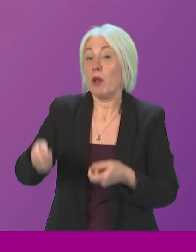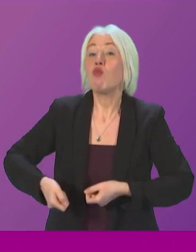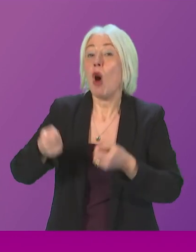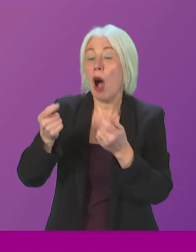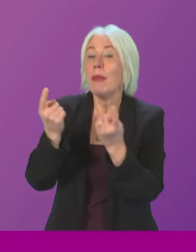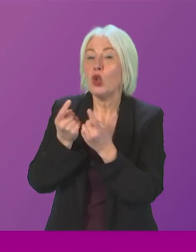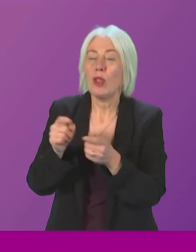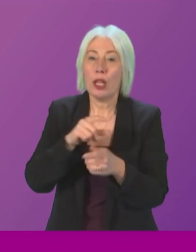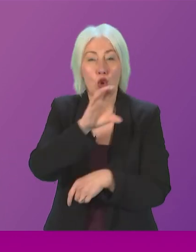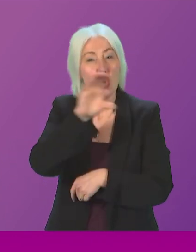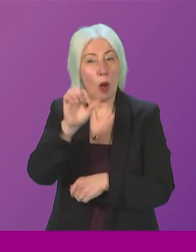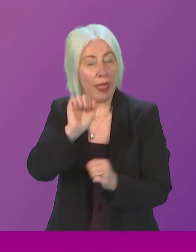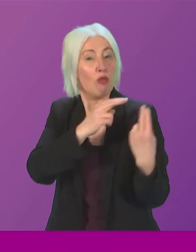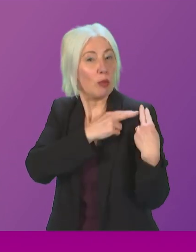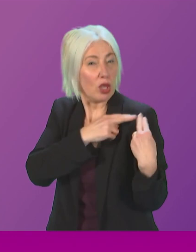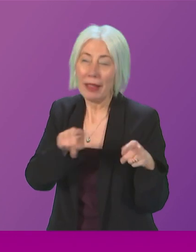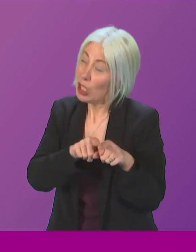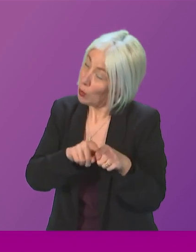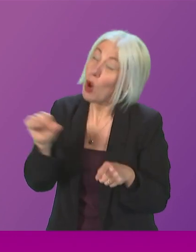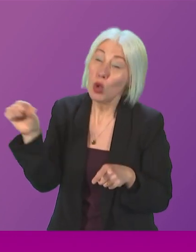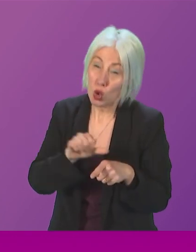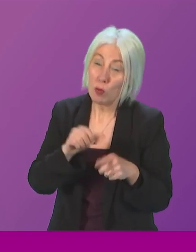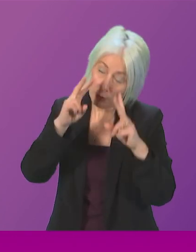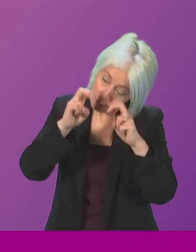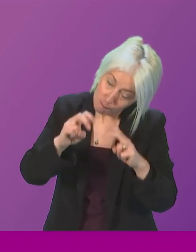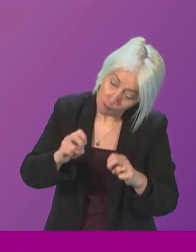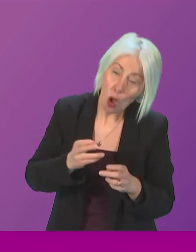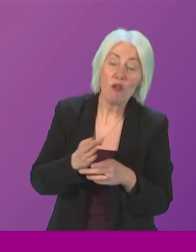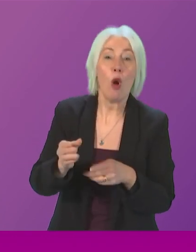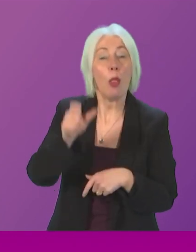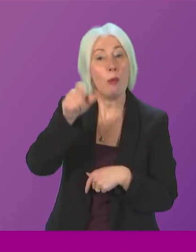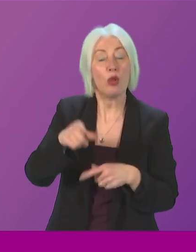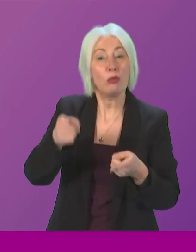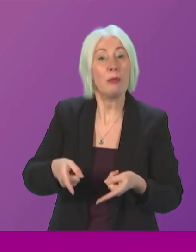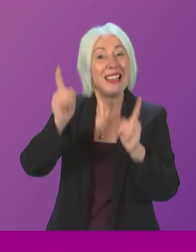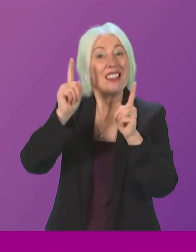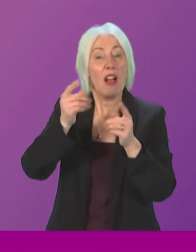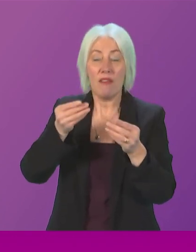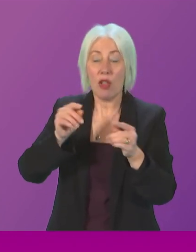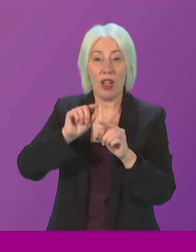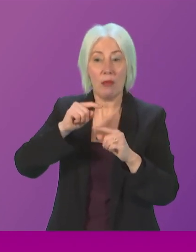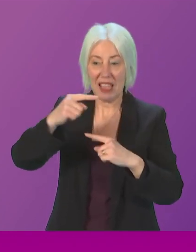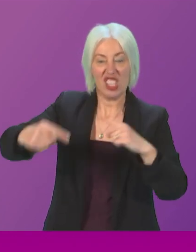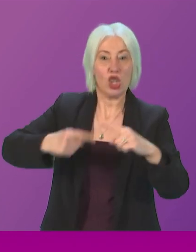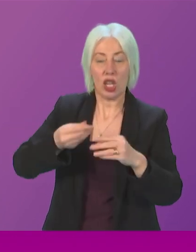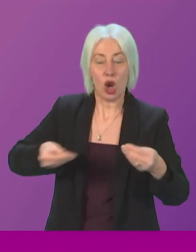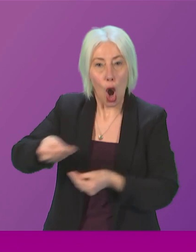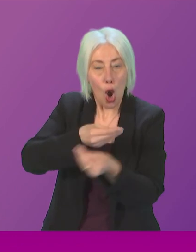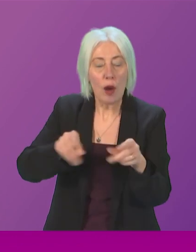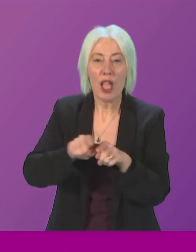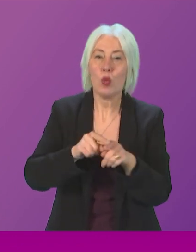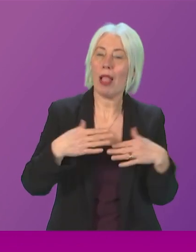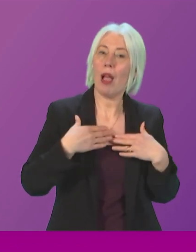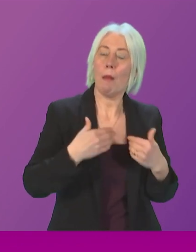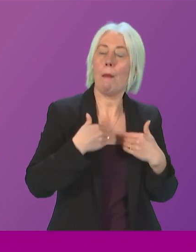around retail responsibilities are being looked at in detail by the minister for the circular economy and indeed the minister for public health as